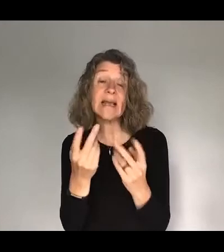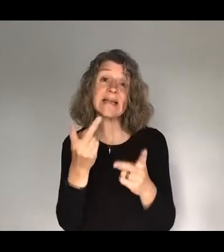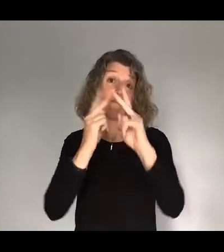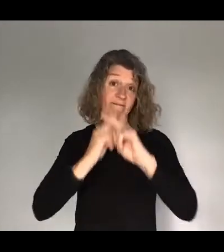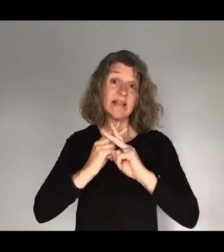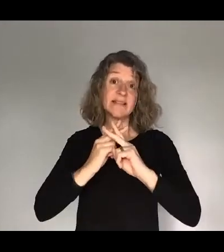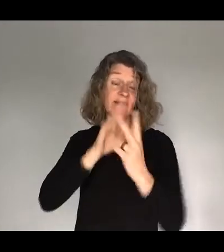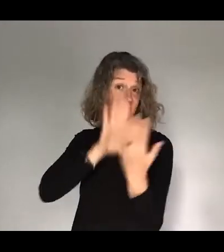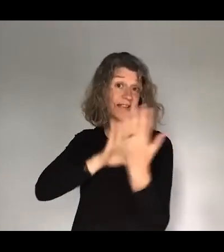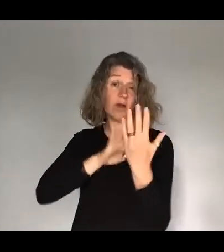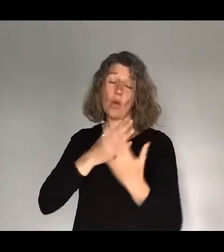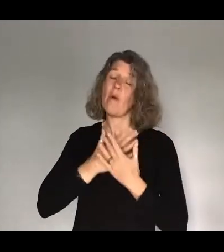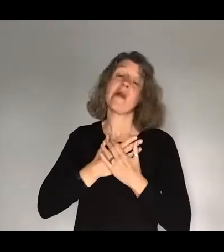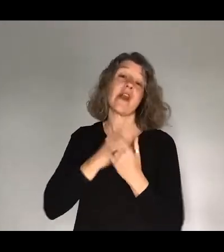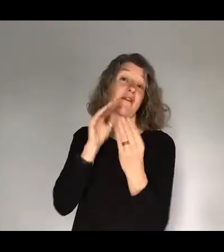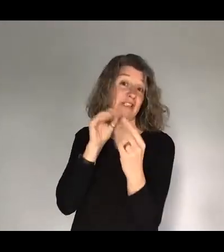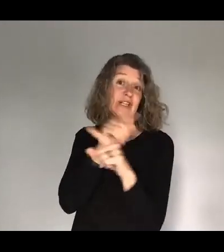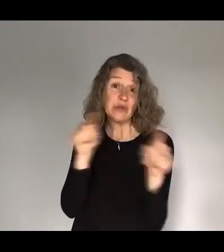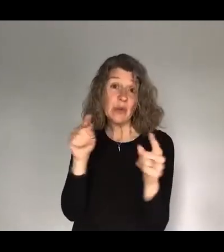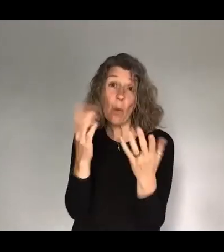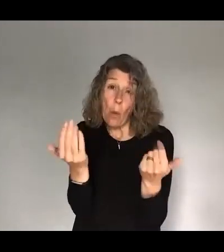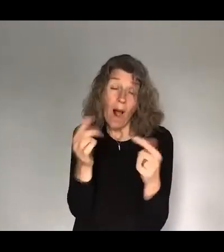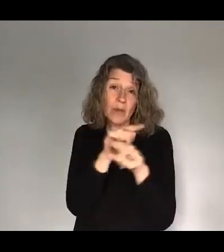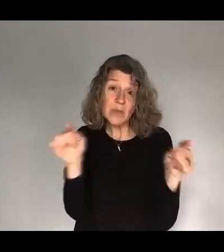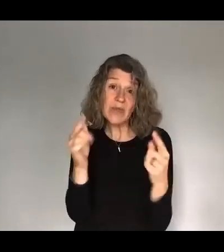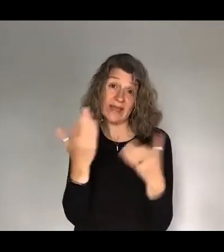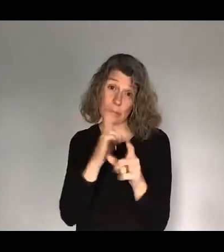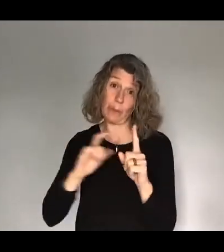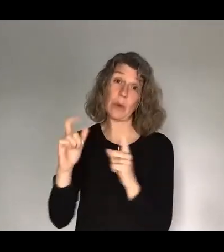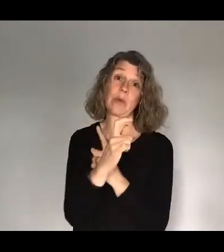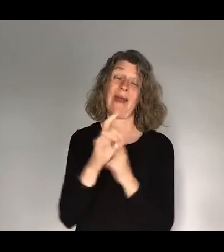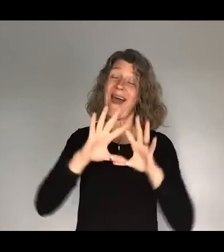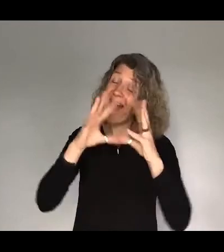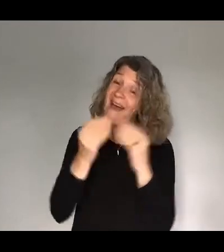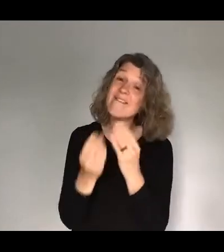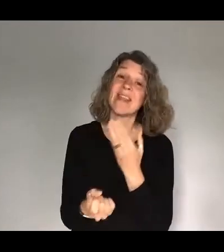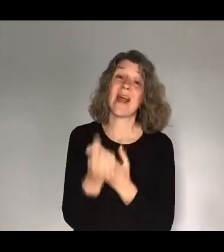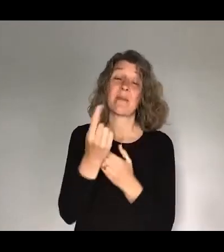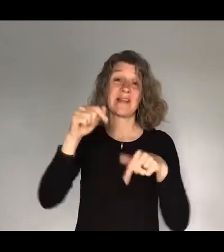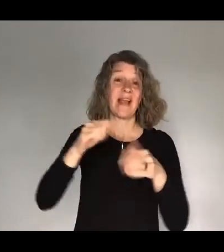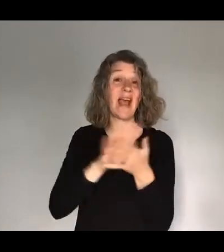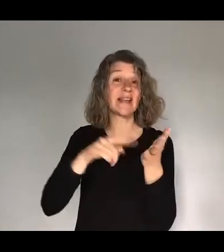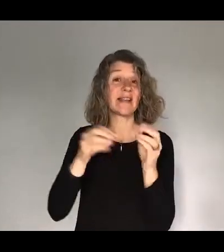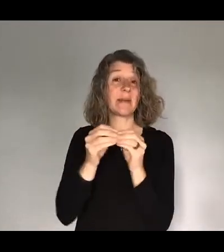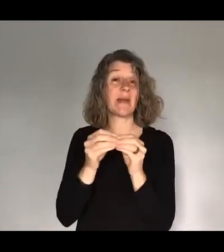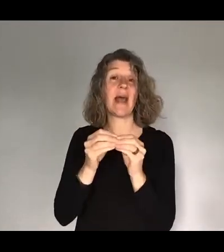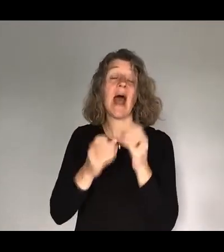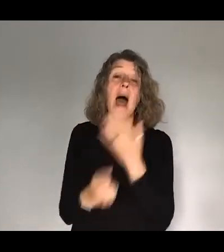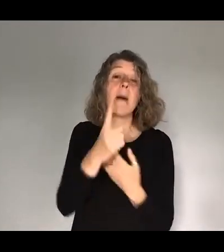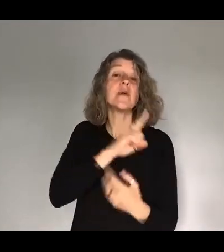with you and welcome you to this worshiping community. Everything that happens at HTB happens because of your praying, your serving, and